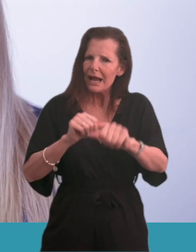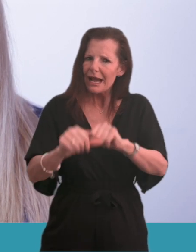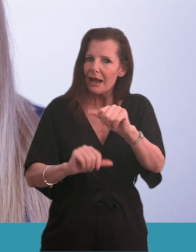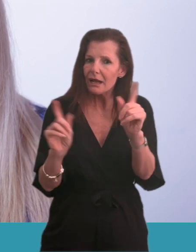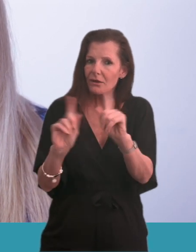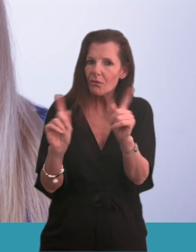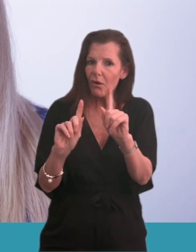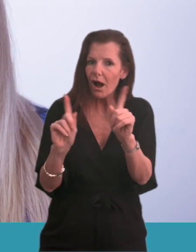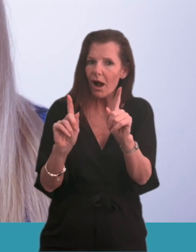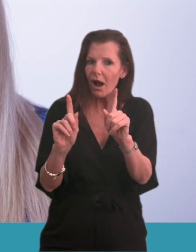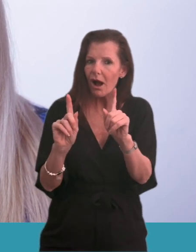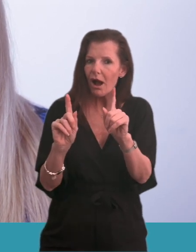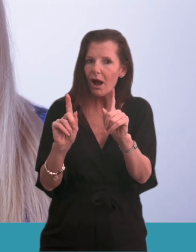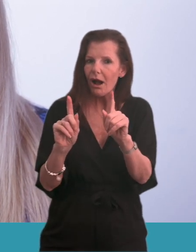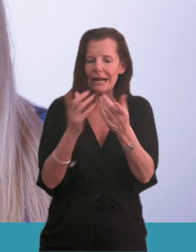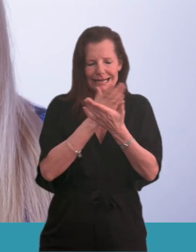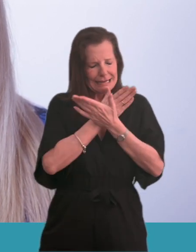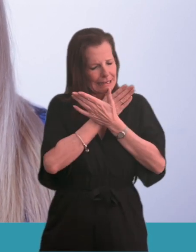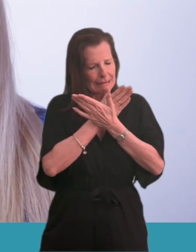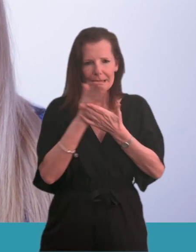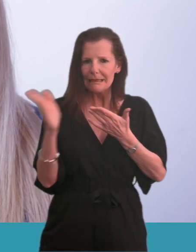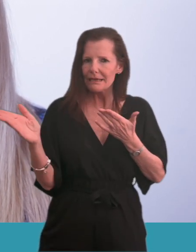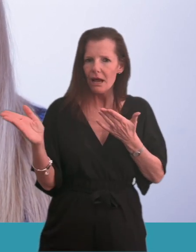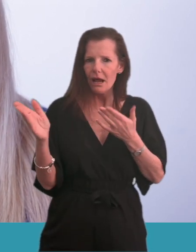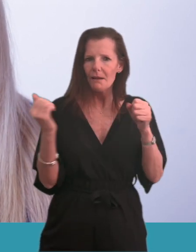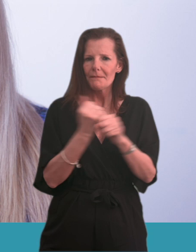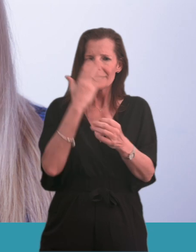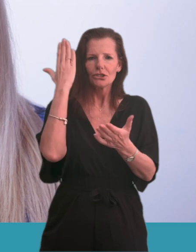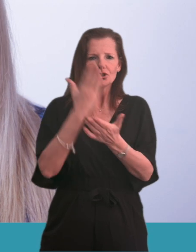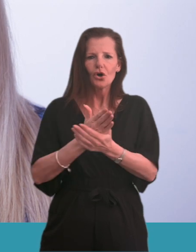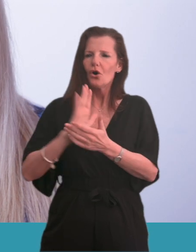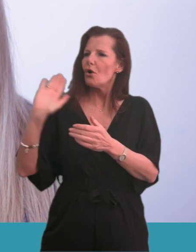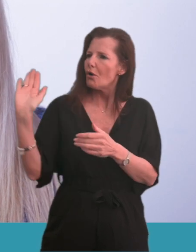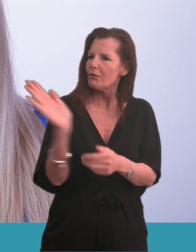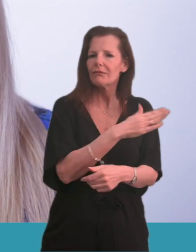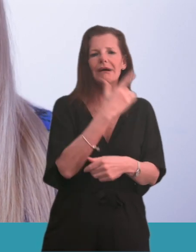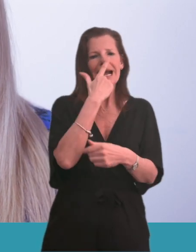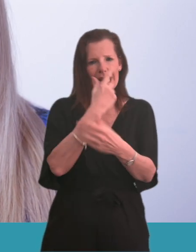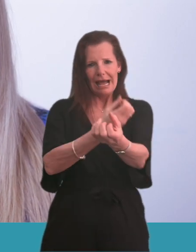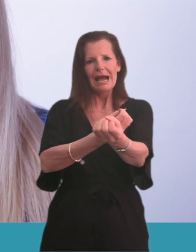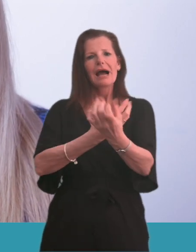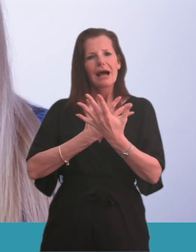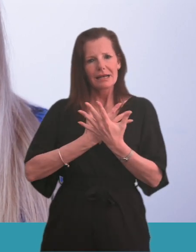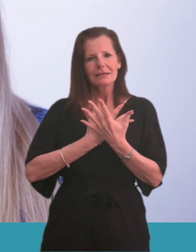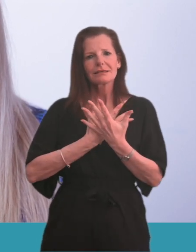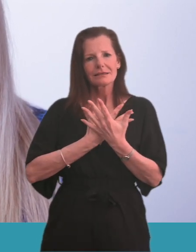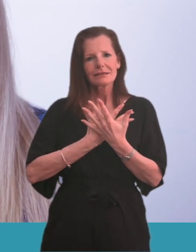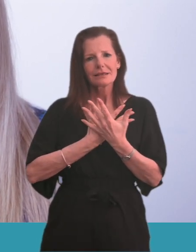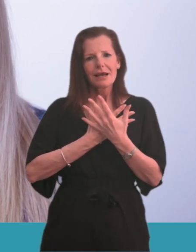We are following a clear and thorough process to give everyone the chance to have their say. Help shape the future of